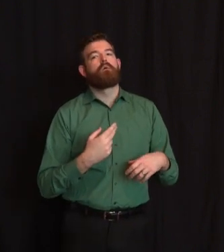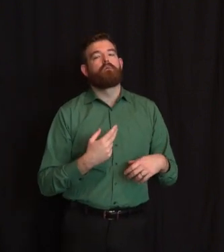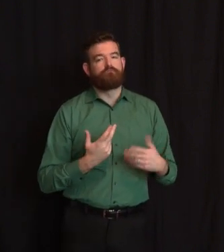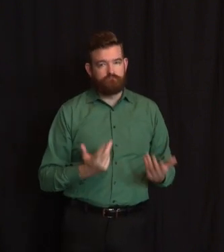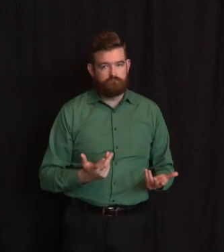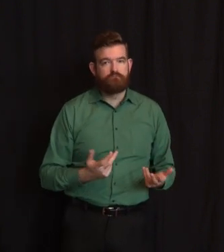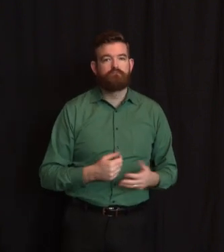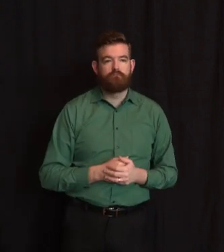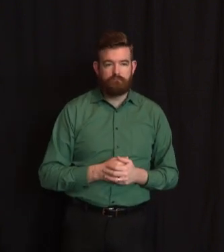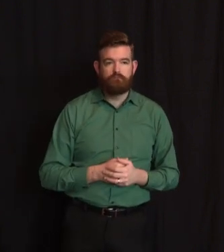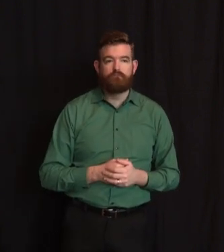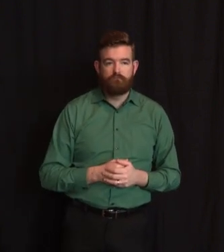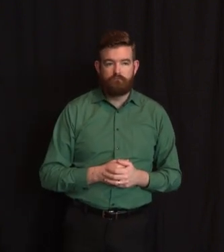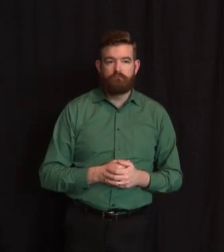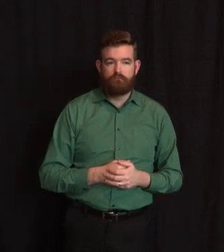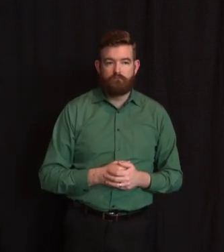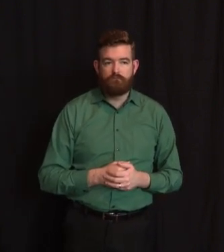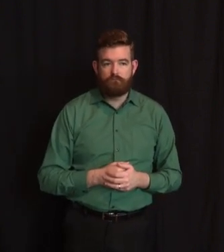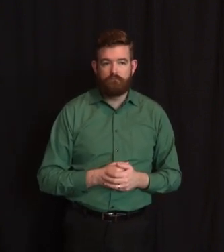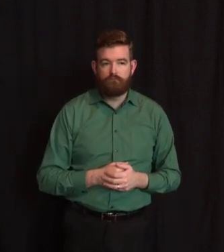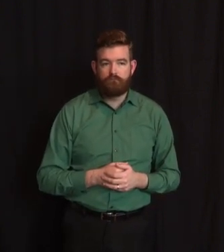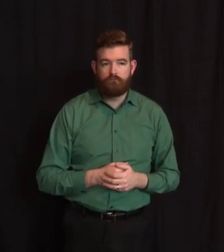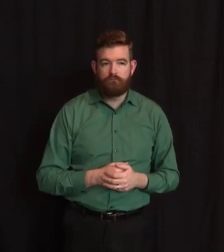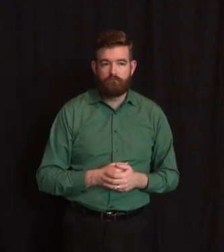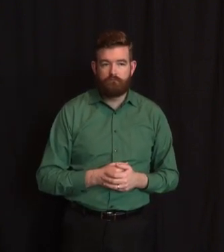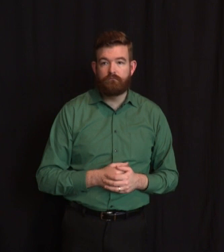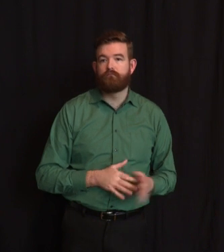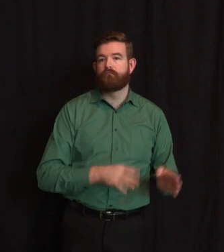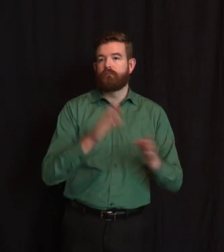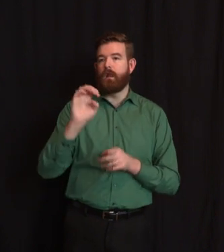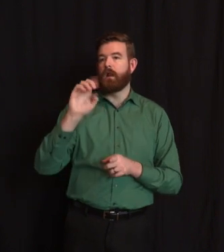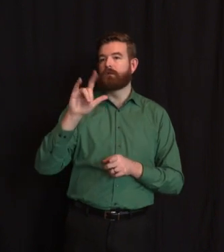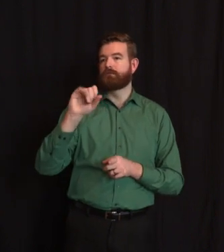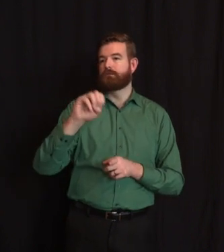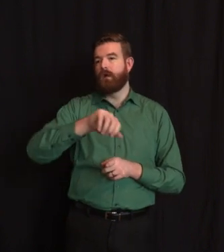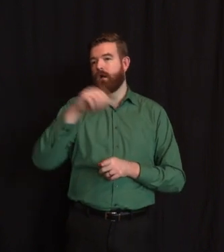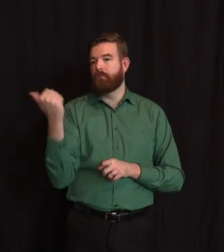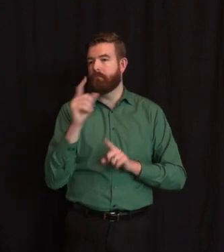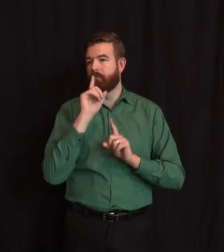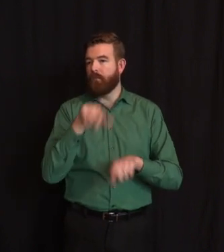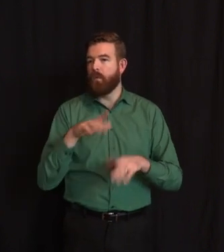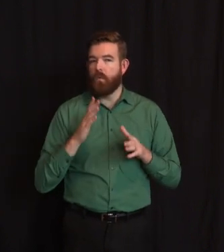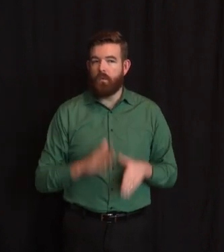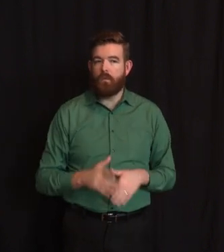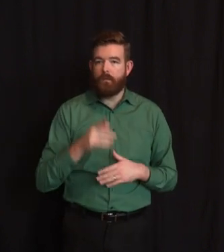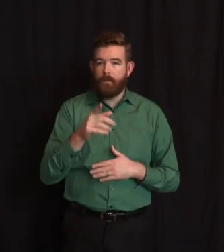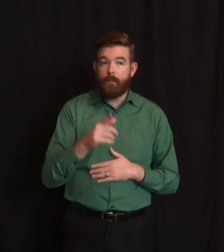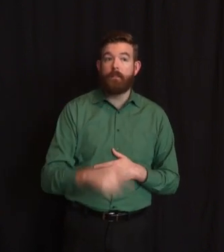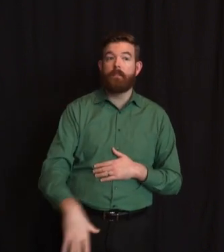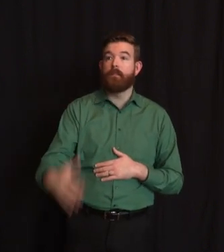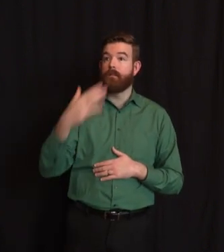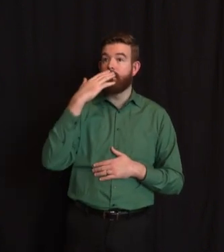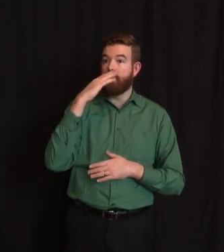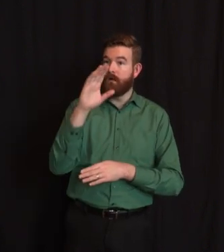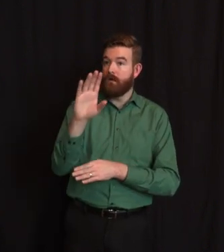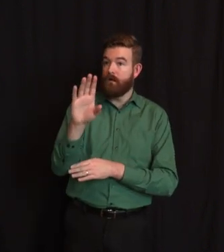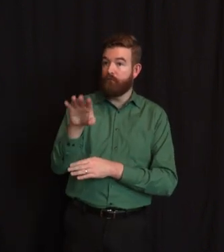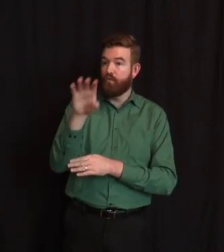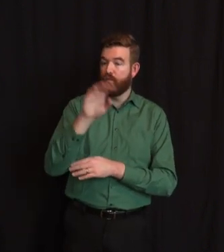Hold on one second. Good afternoon. Did the White House say to states that they must acquire their